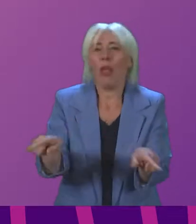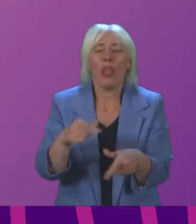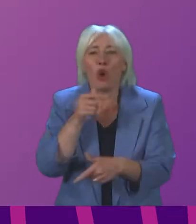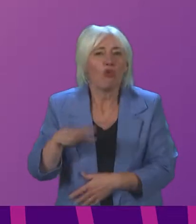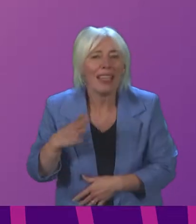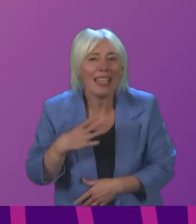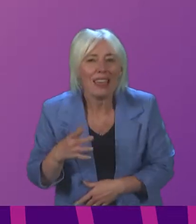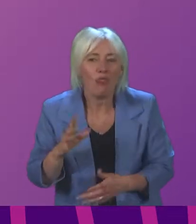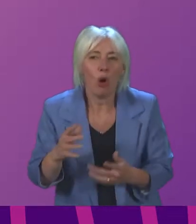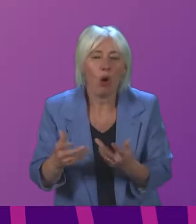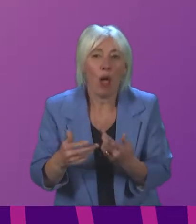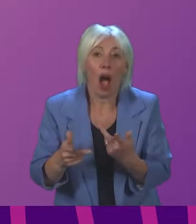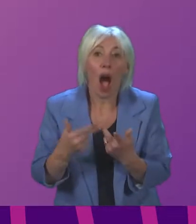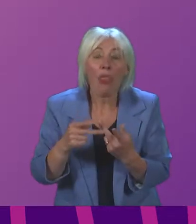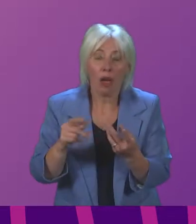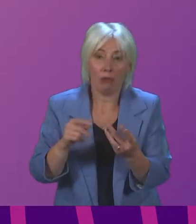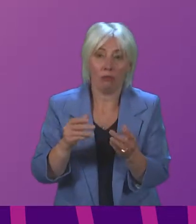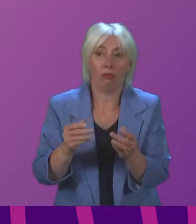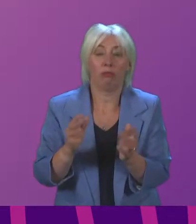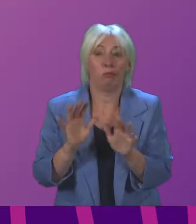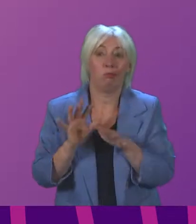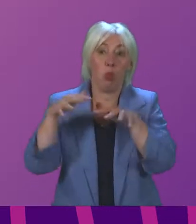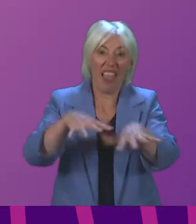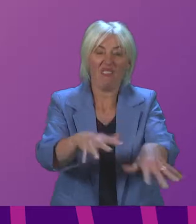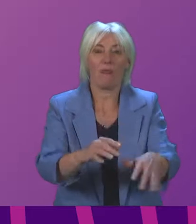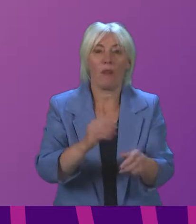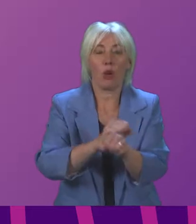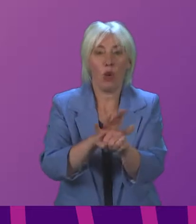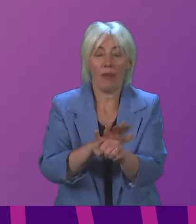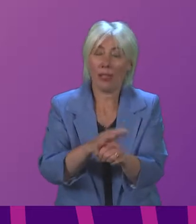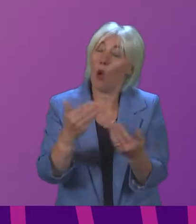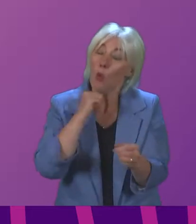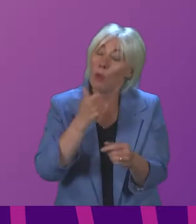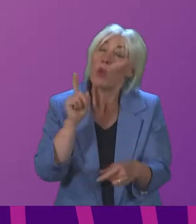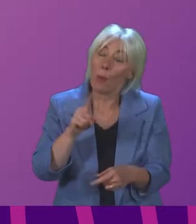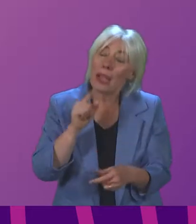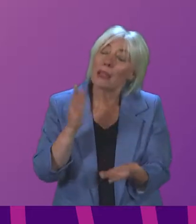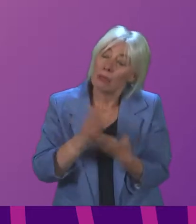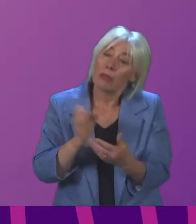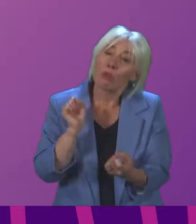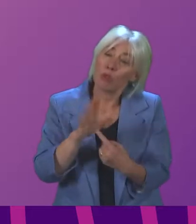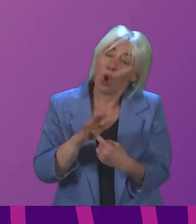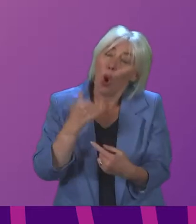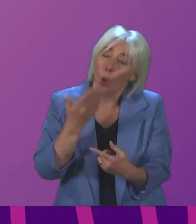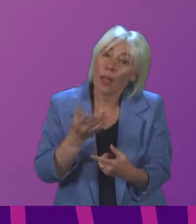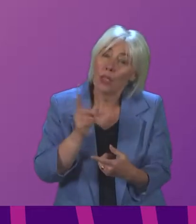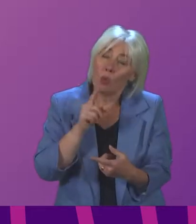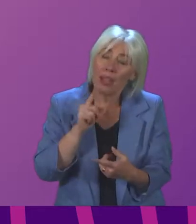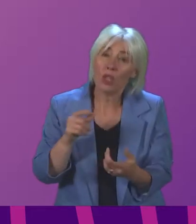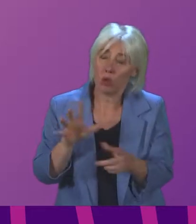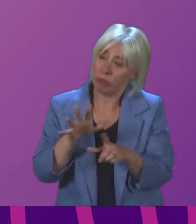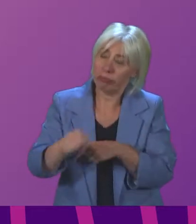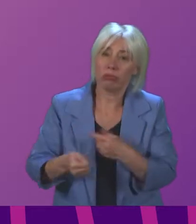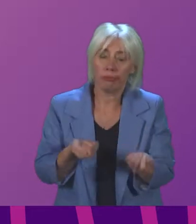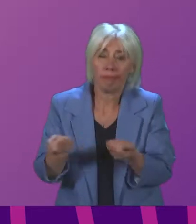another wave of COVID-19. And as a result, it will be unpaid carers, predominantly women, who bear the brunt. They are already broken. We